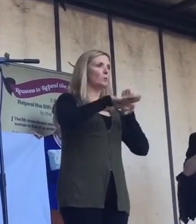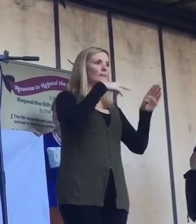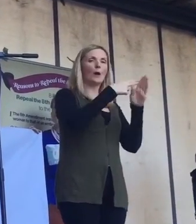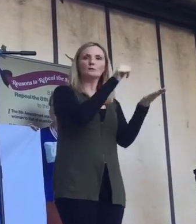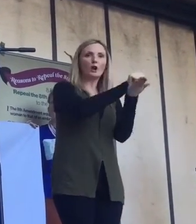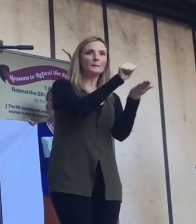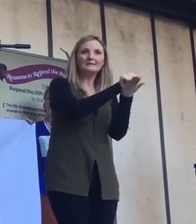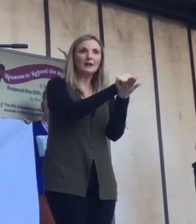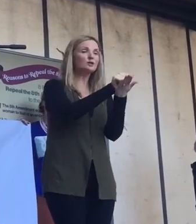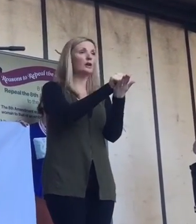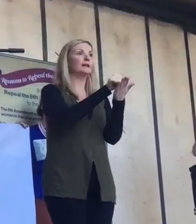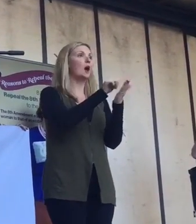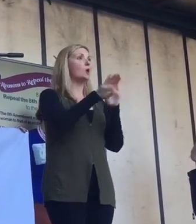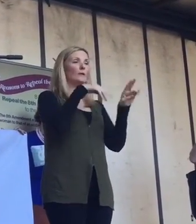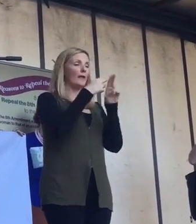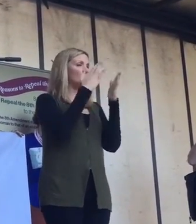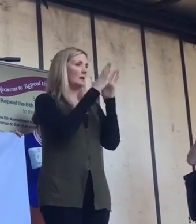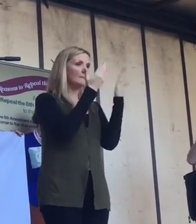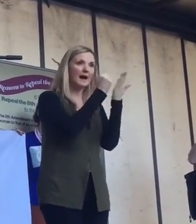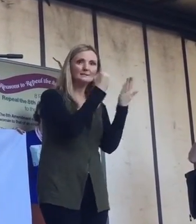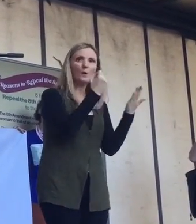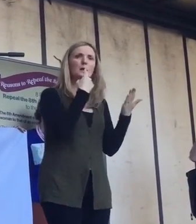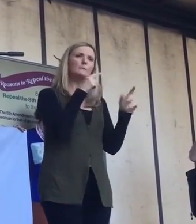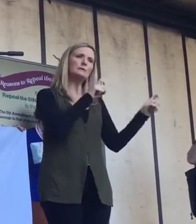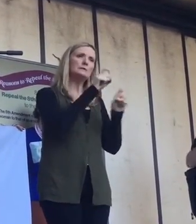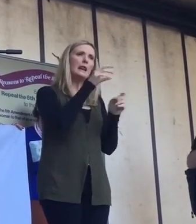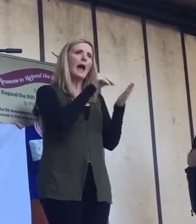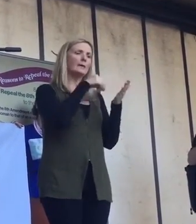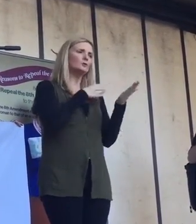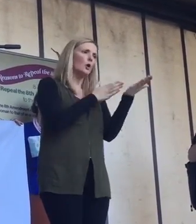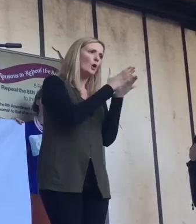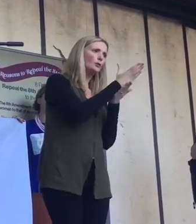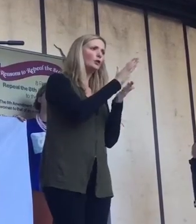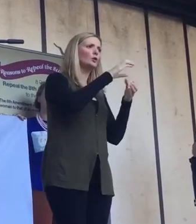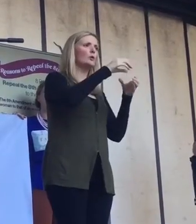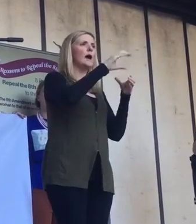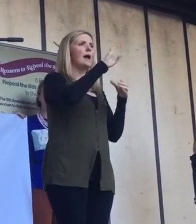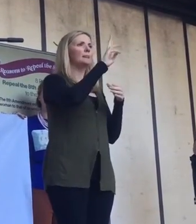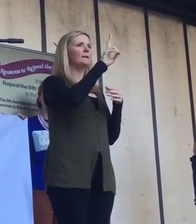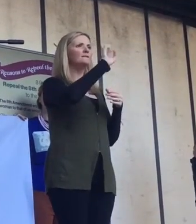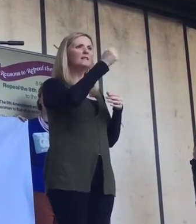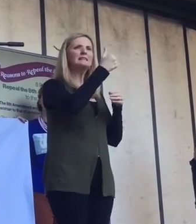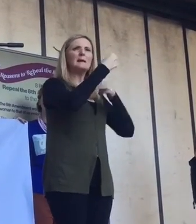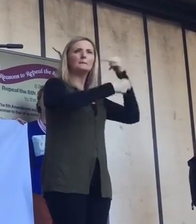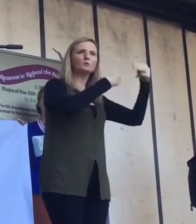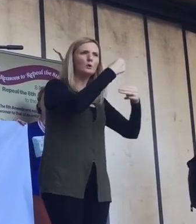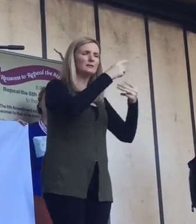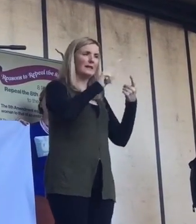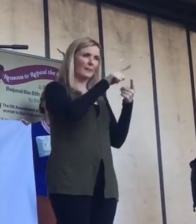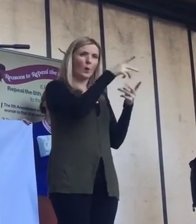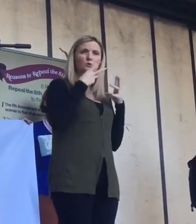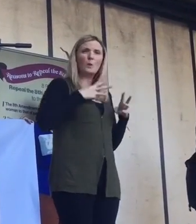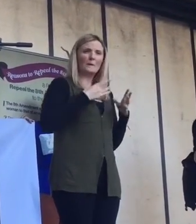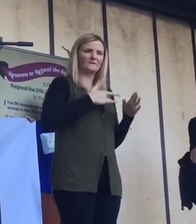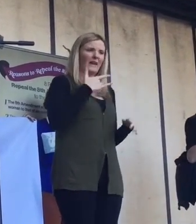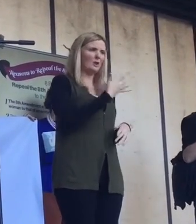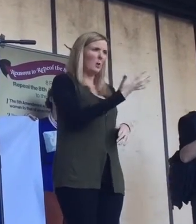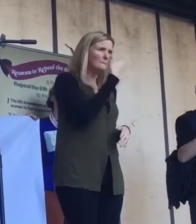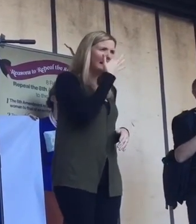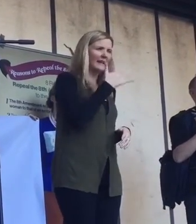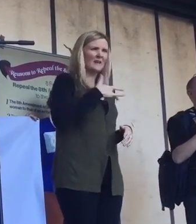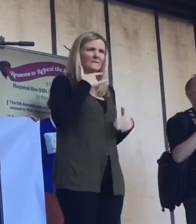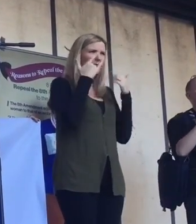That even had their papers But I still have to go through Visa process Telling you That they felt humiliated They felt